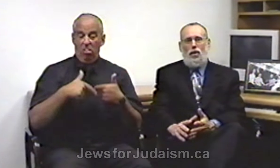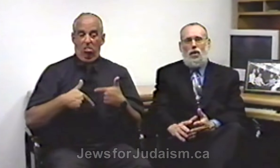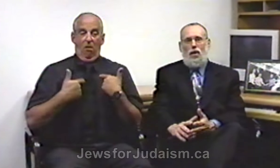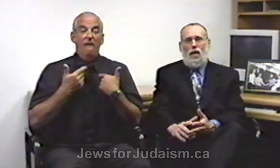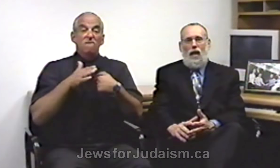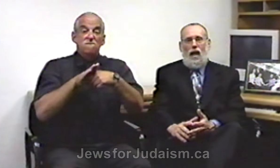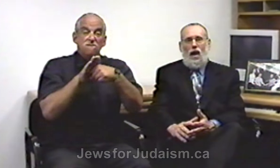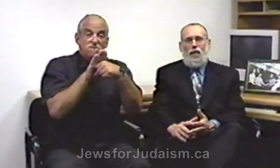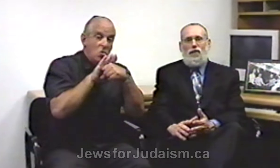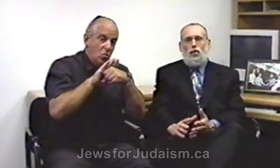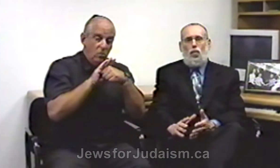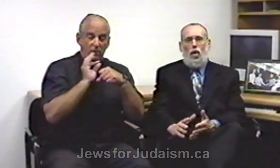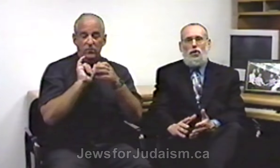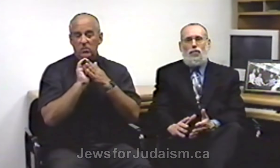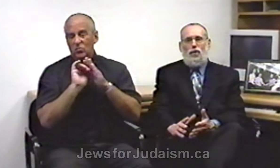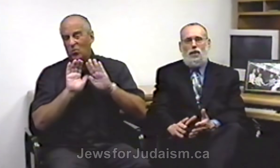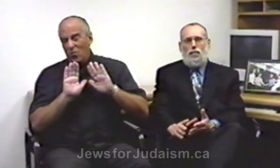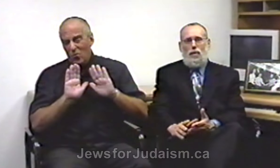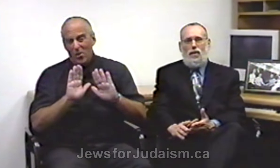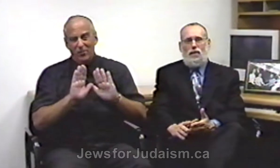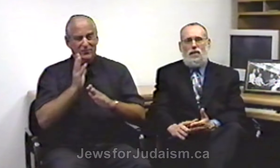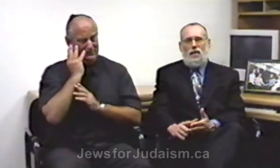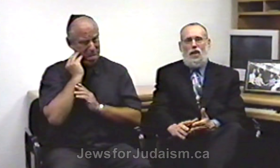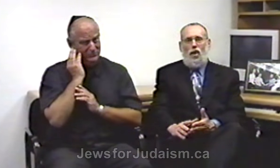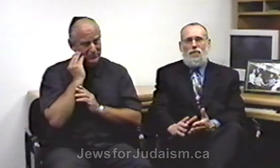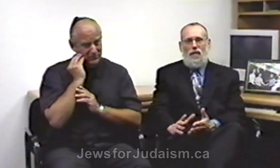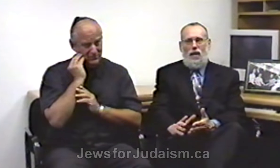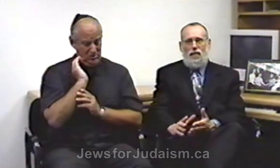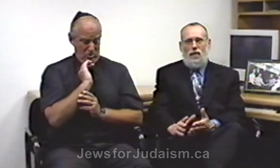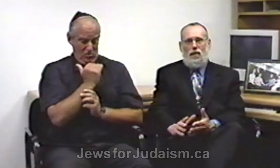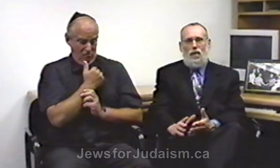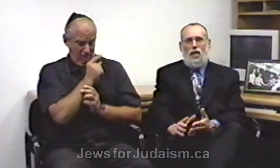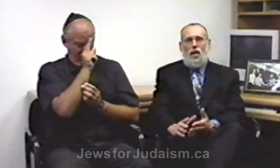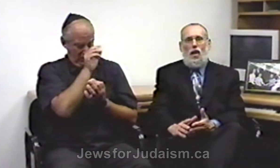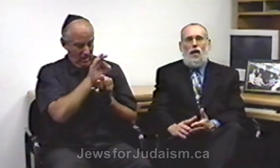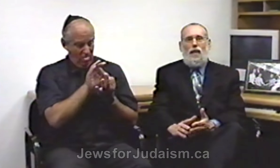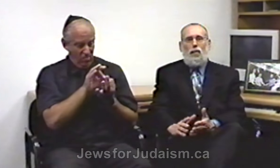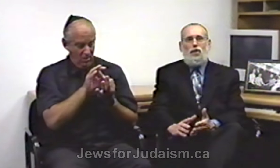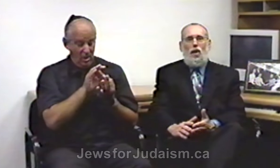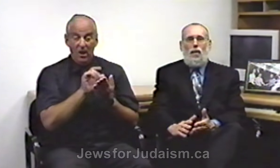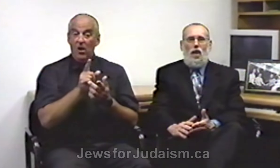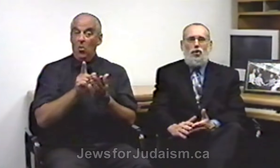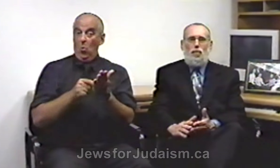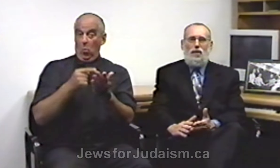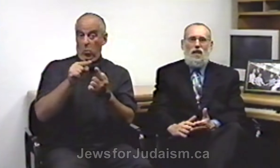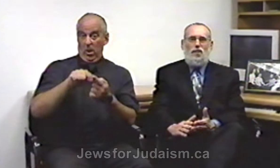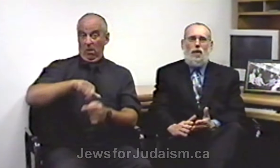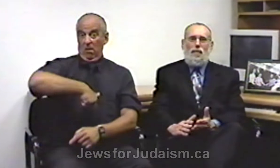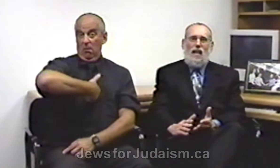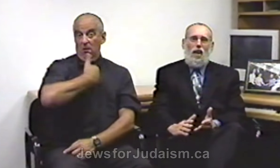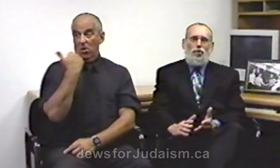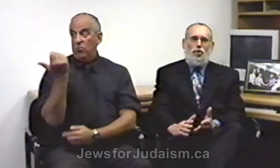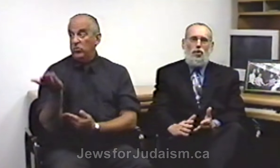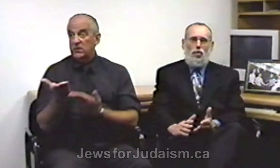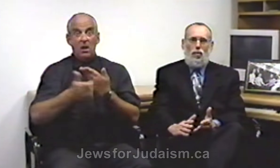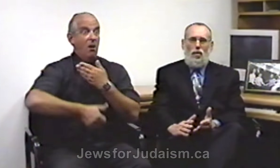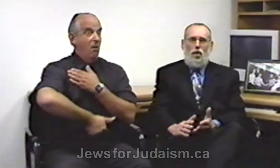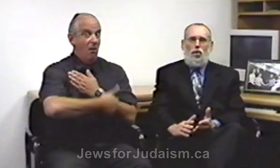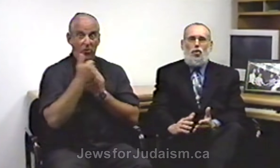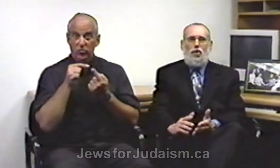of these wonderful experiences in our faith, then when someone else presents something else to you, you're